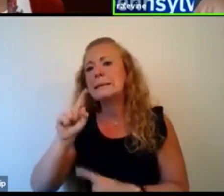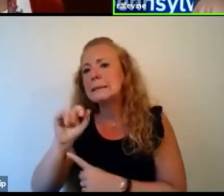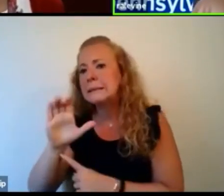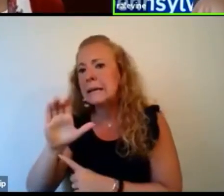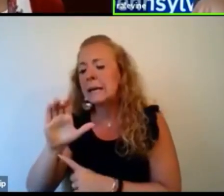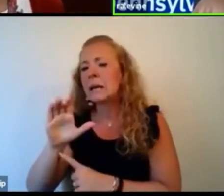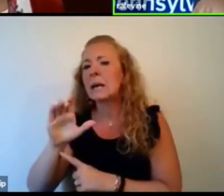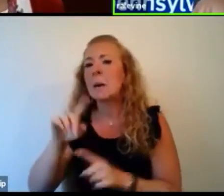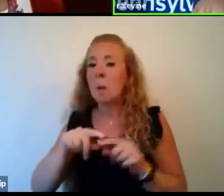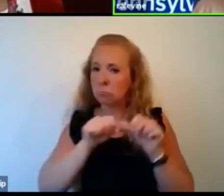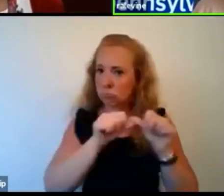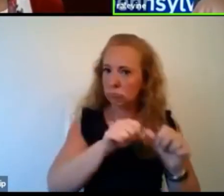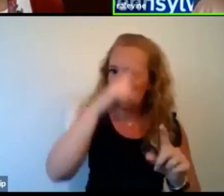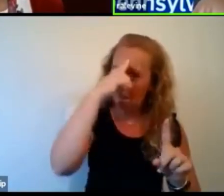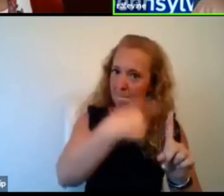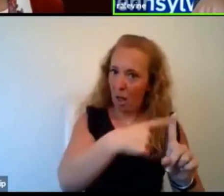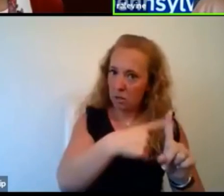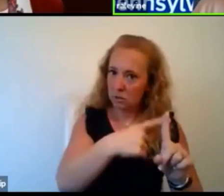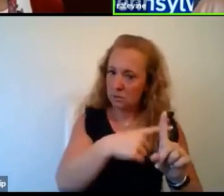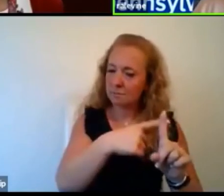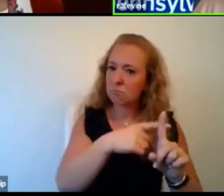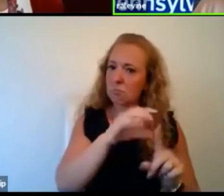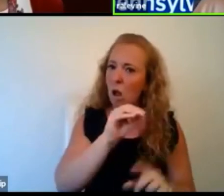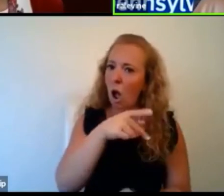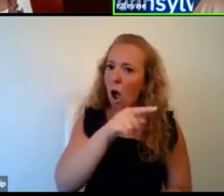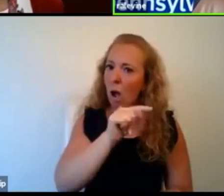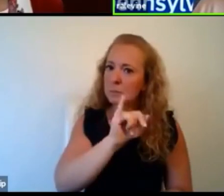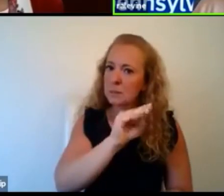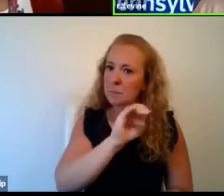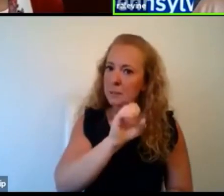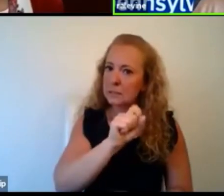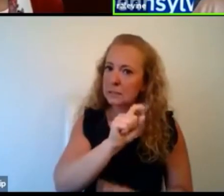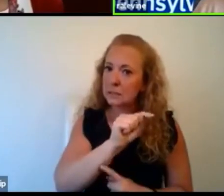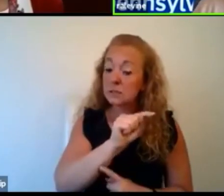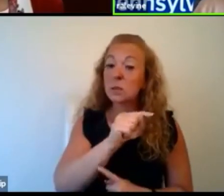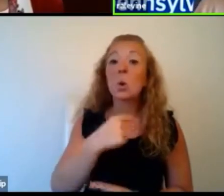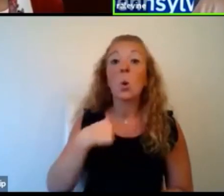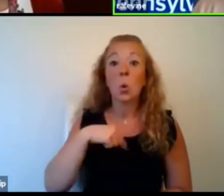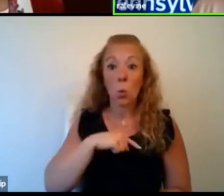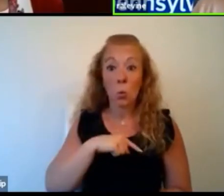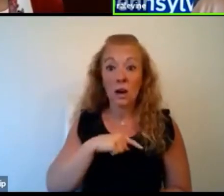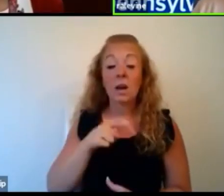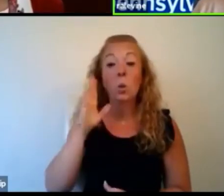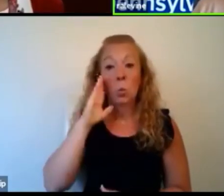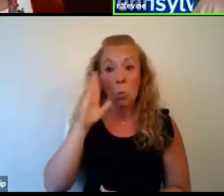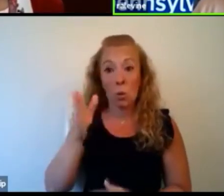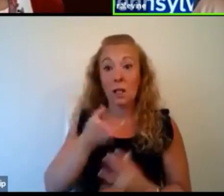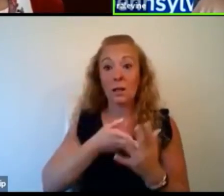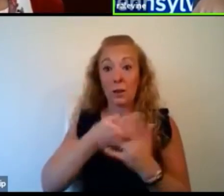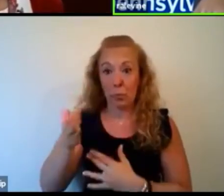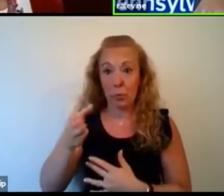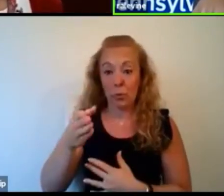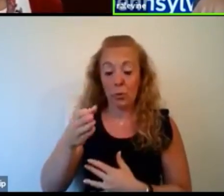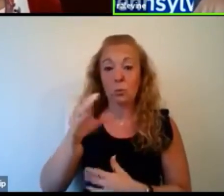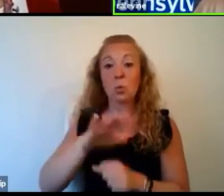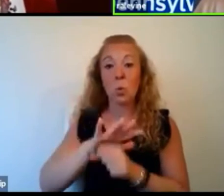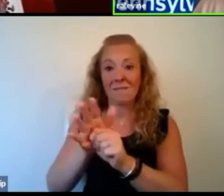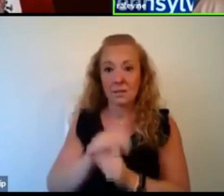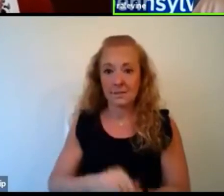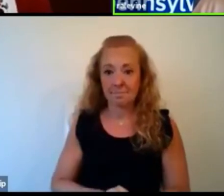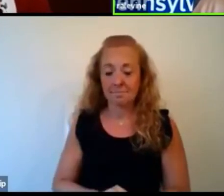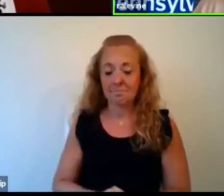a positive, optimistic person. Uh, we are going to get through COVID-19. Uh, Pennsylvania will continue.